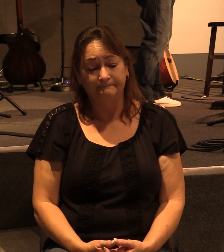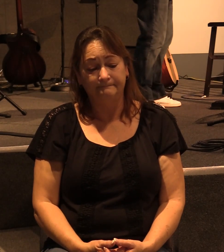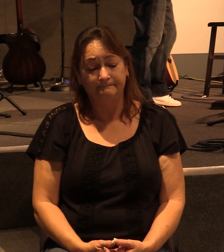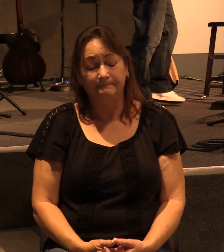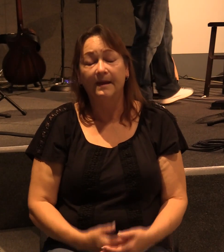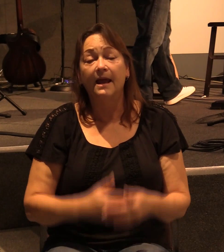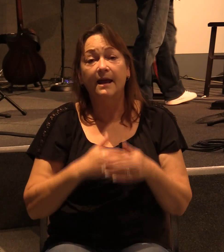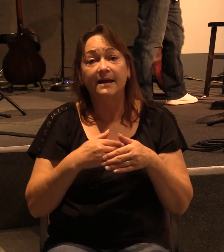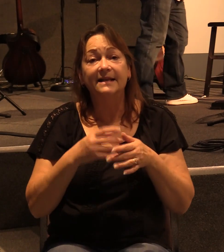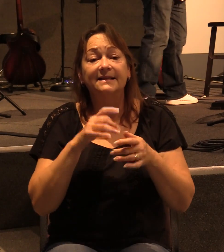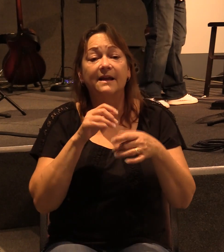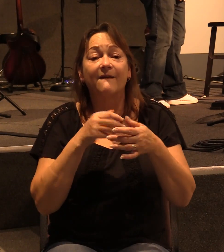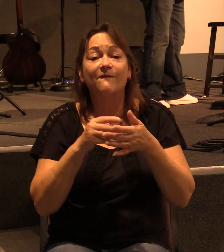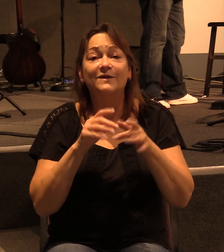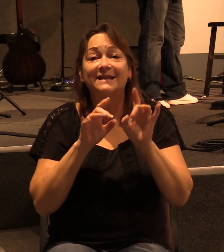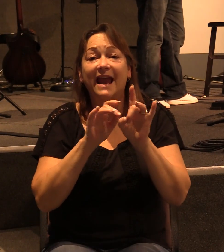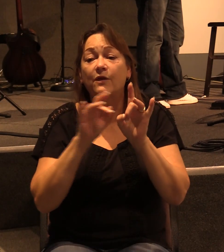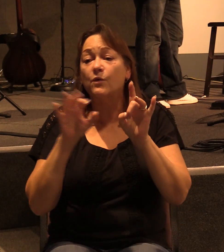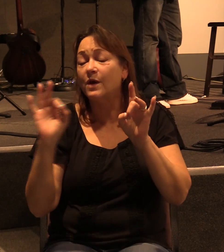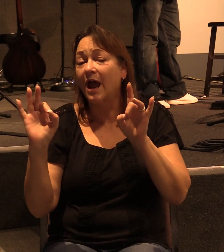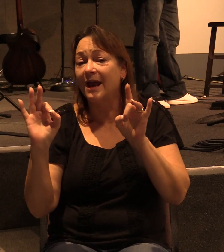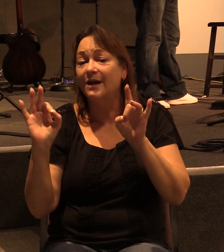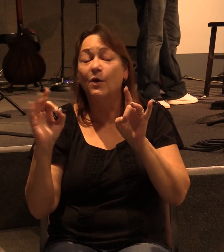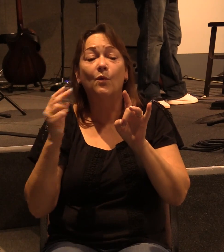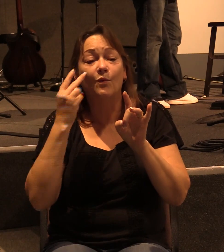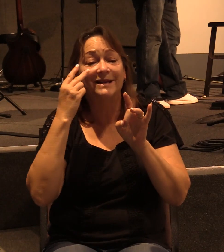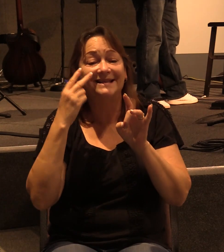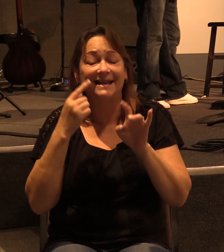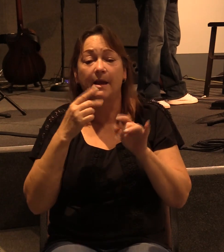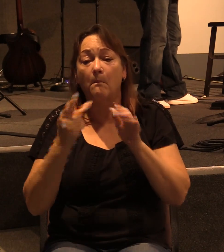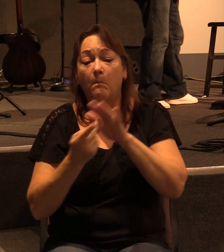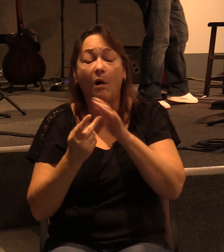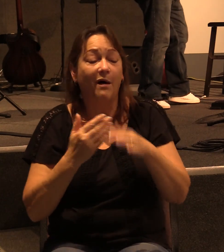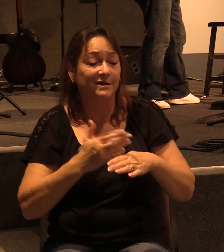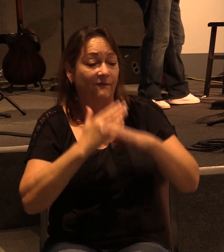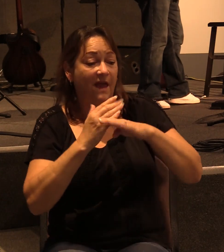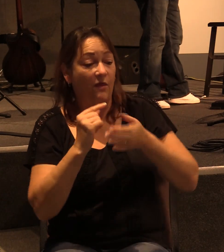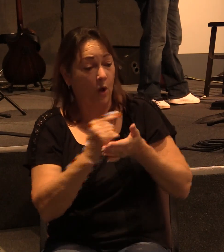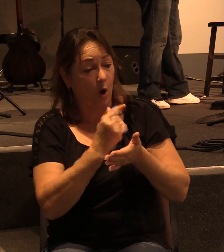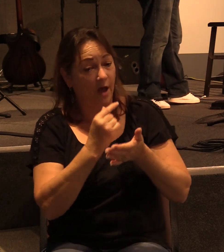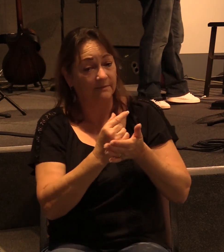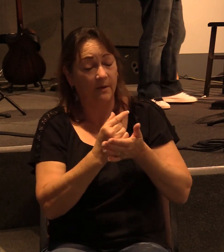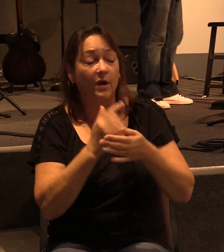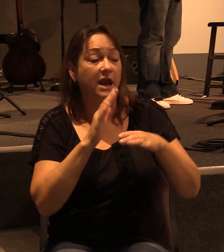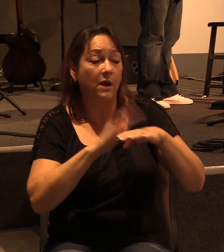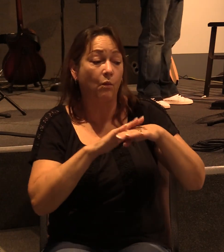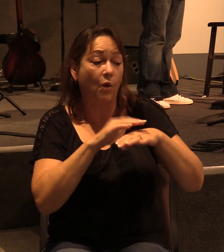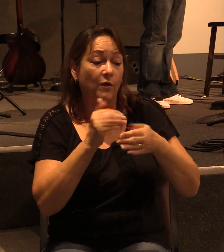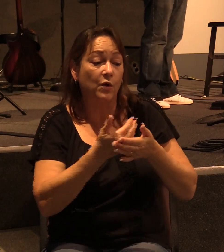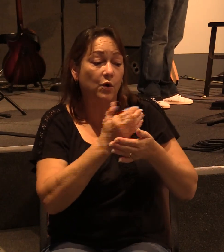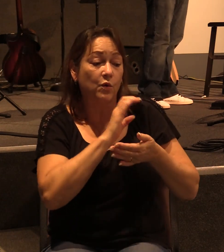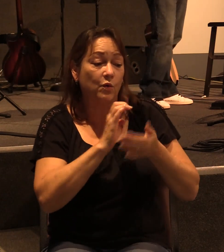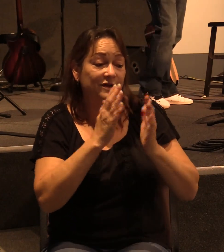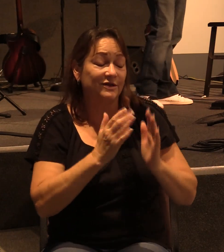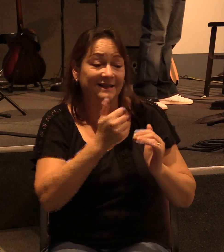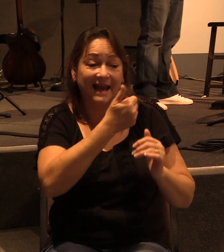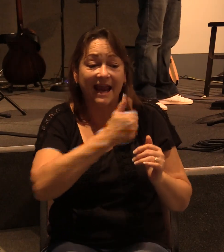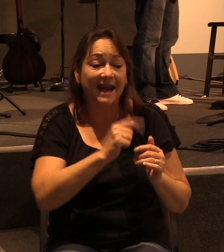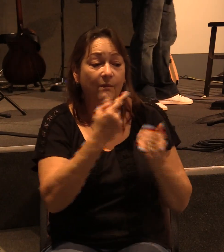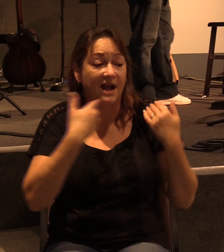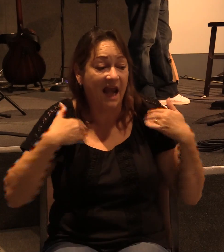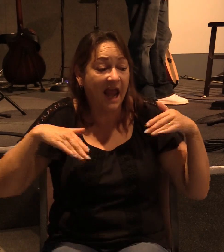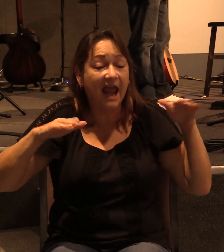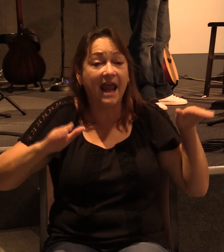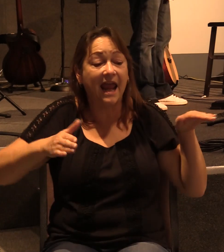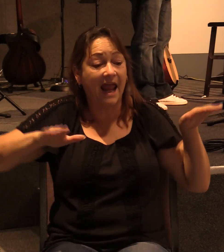Next, in verses 8 through 9, we saw Paul defend the gospel. Not only did he warn the new Christians that anyone, even an angel